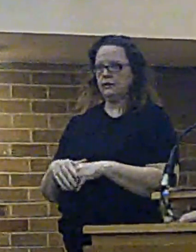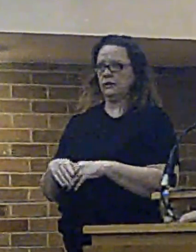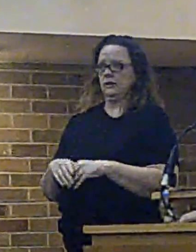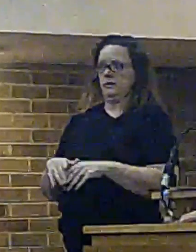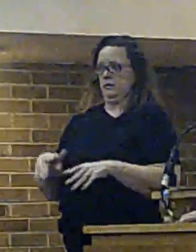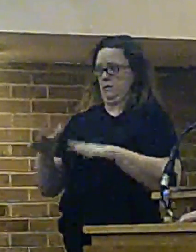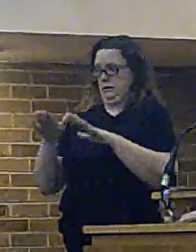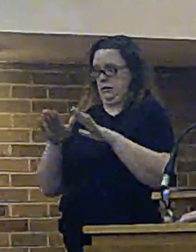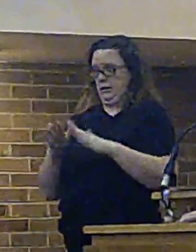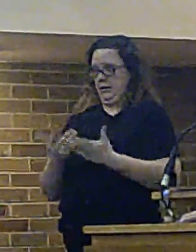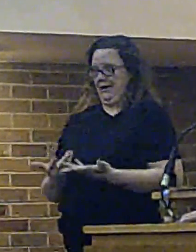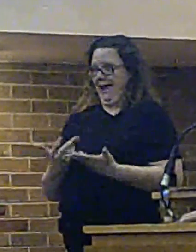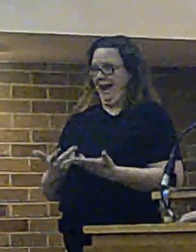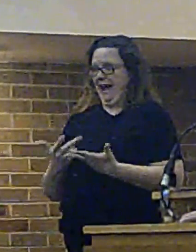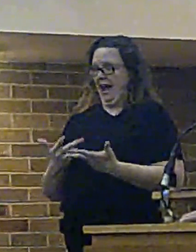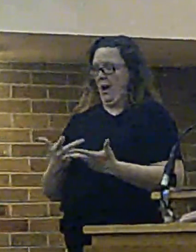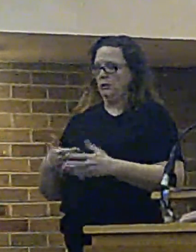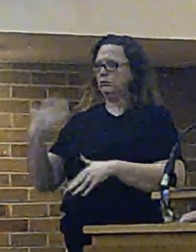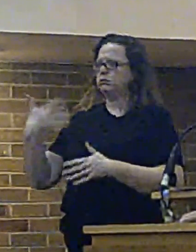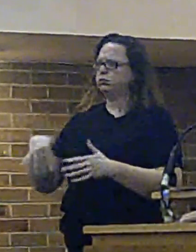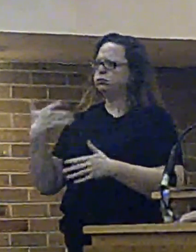the third most expensive authority